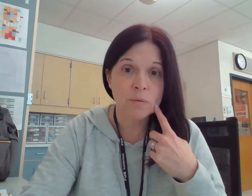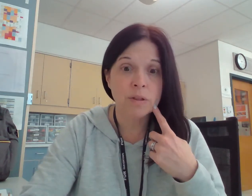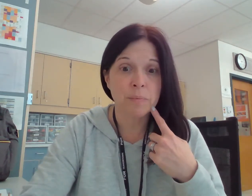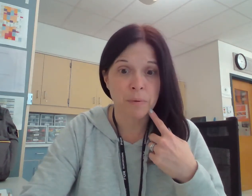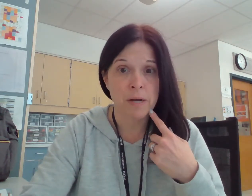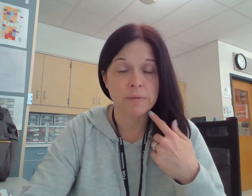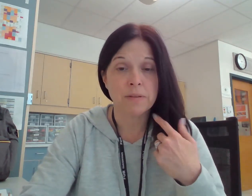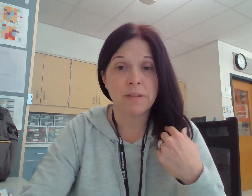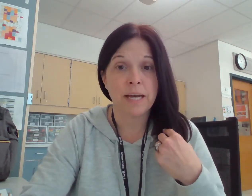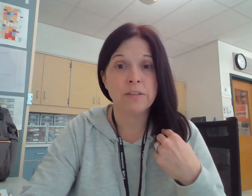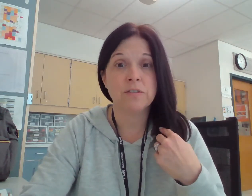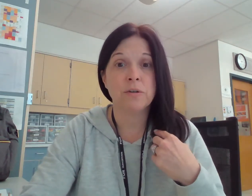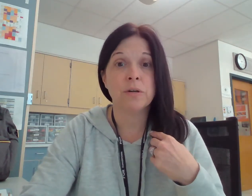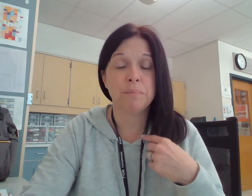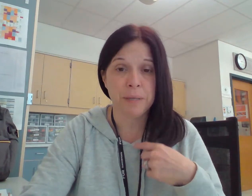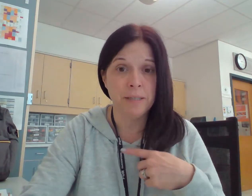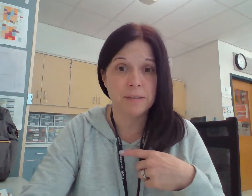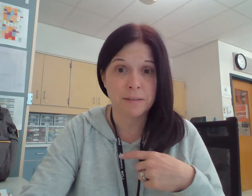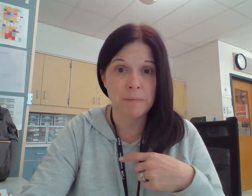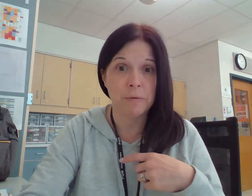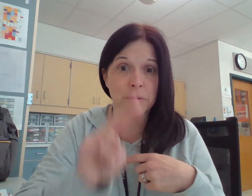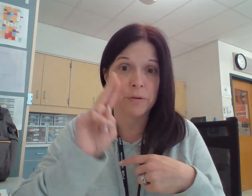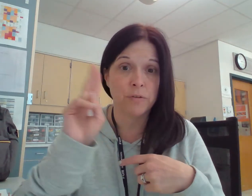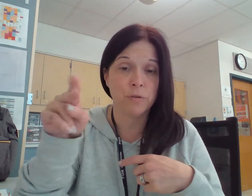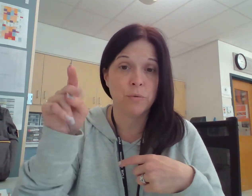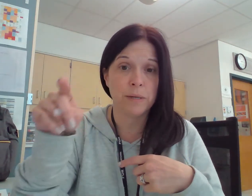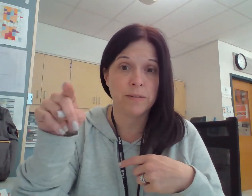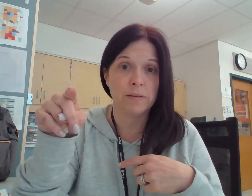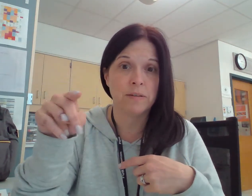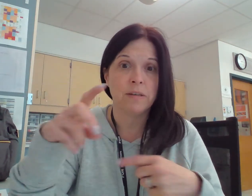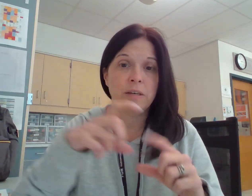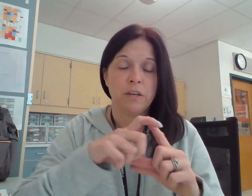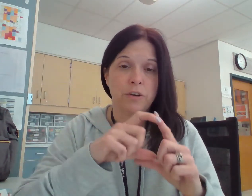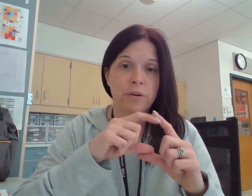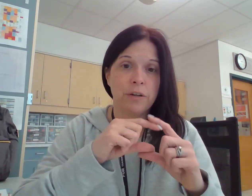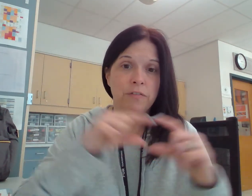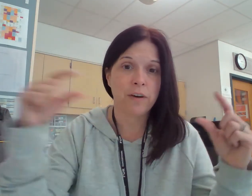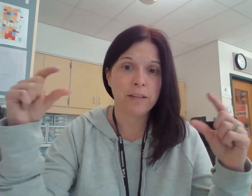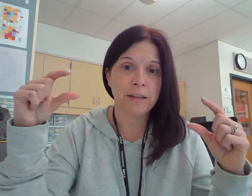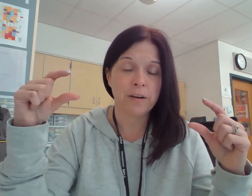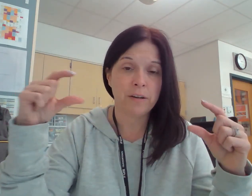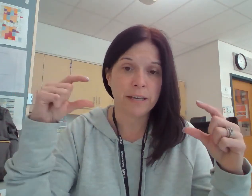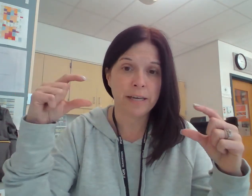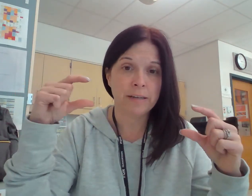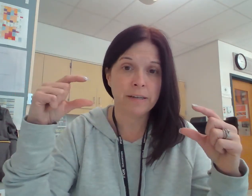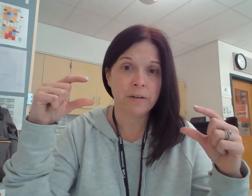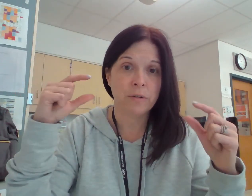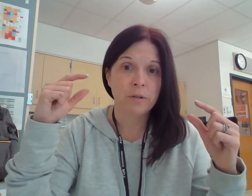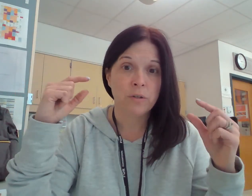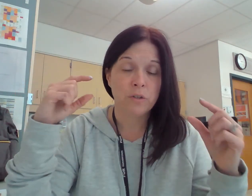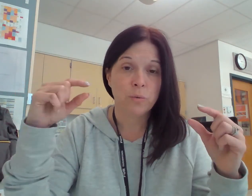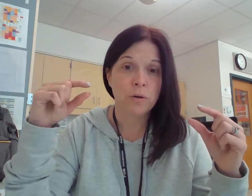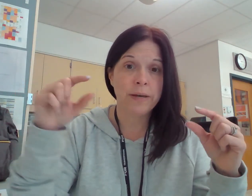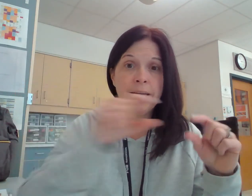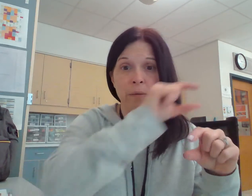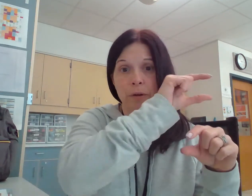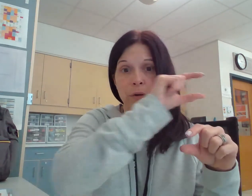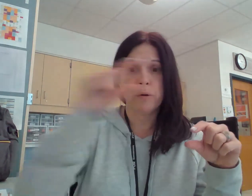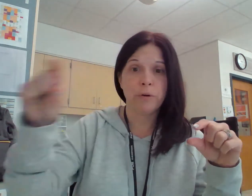with the prompt. That's your opinion statement with your two reasons. You're gonna find that on handout 12a where you wrote your